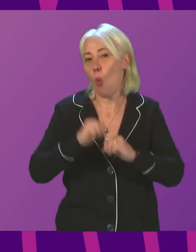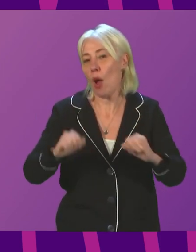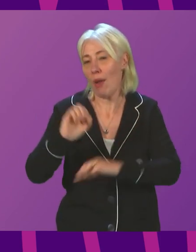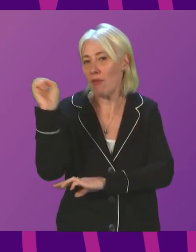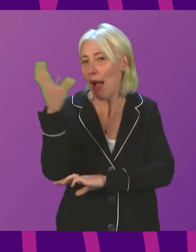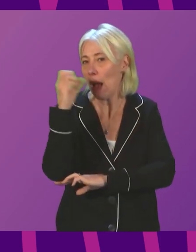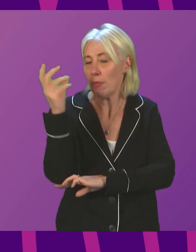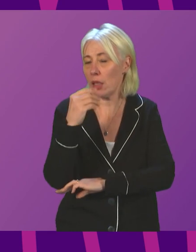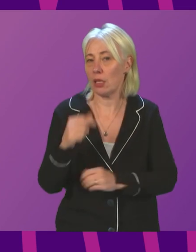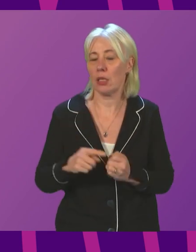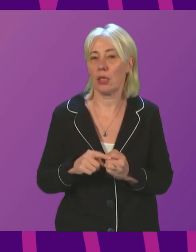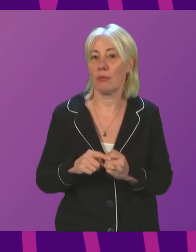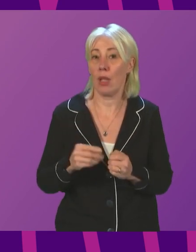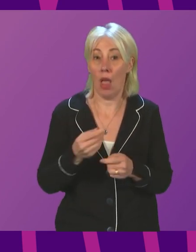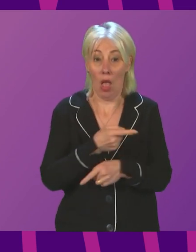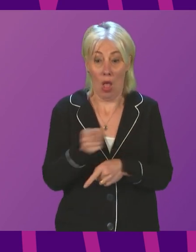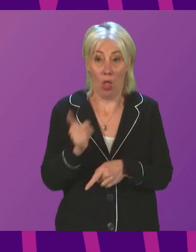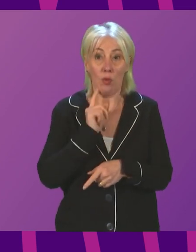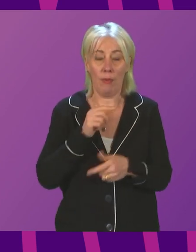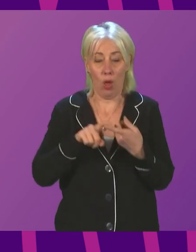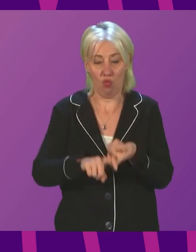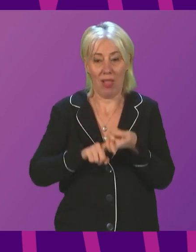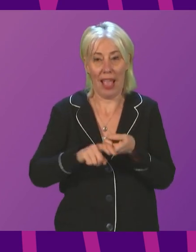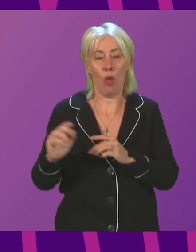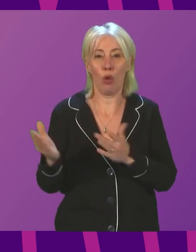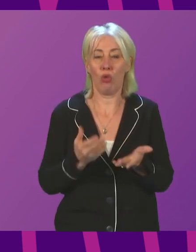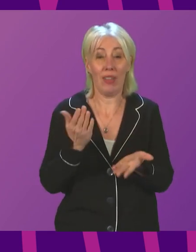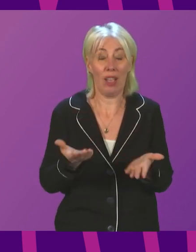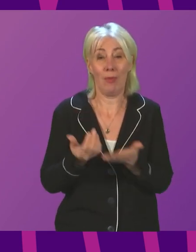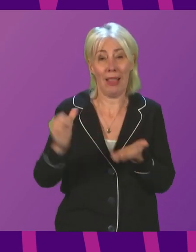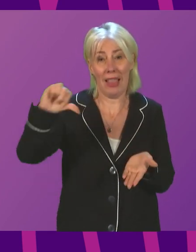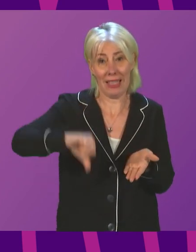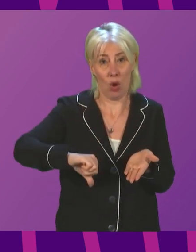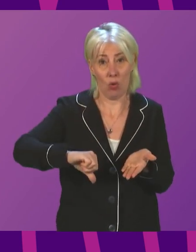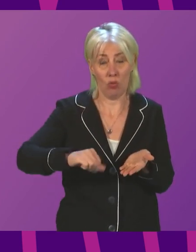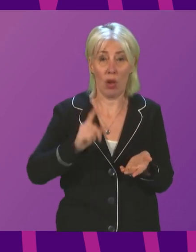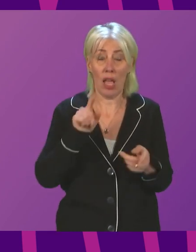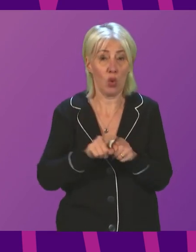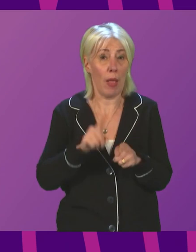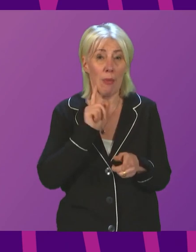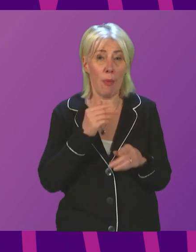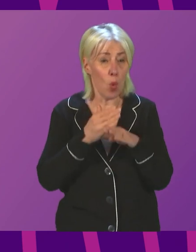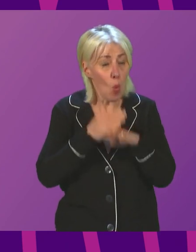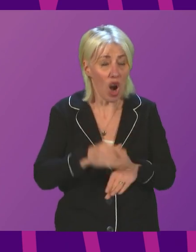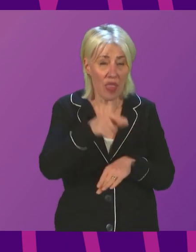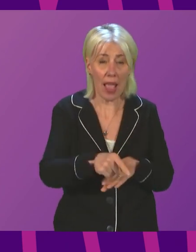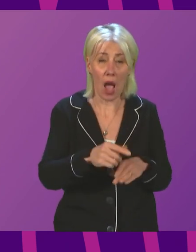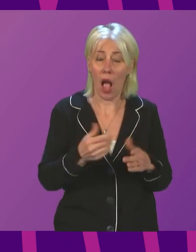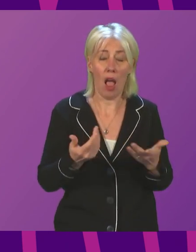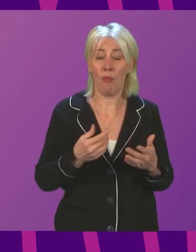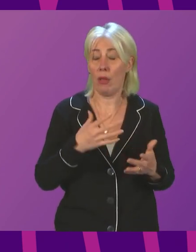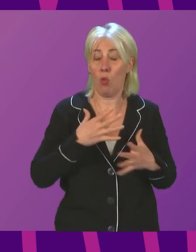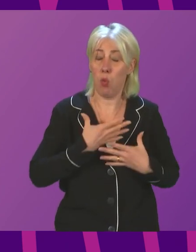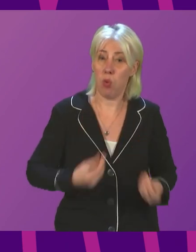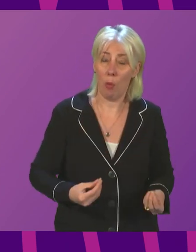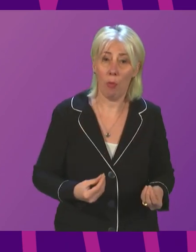current situation is letting those down, those people who rely on the service down and working within it who have gone above and beyond throughout the pandemic. If this is not